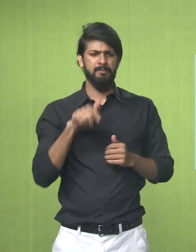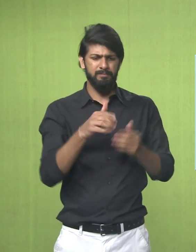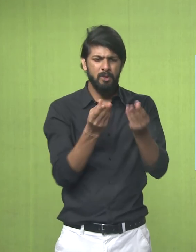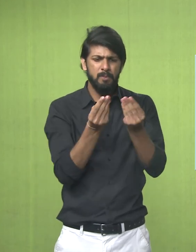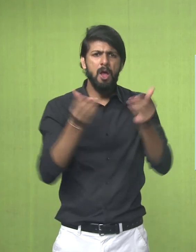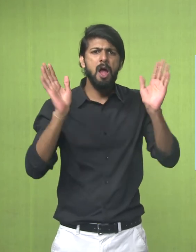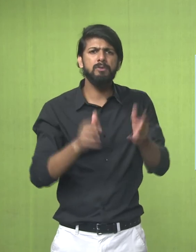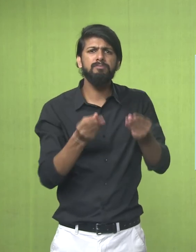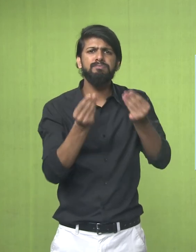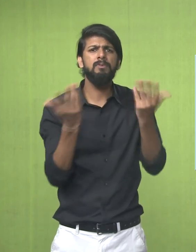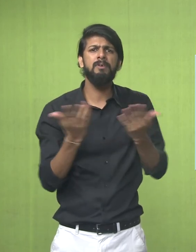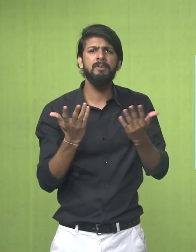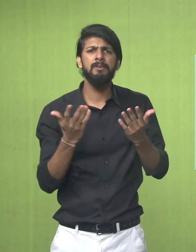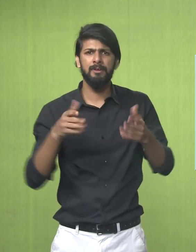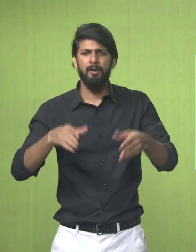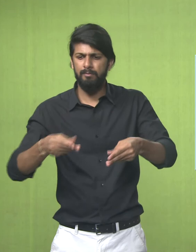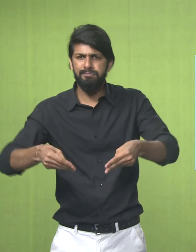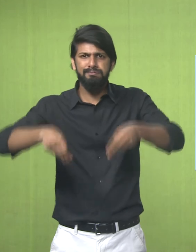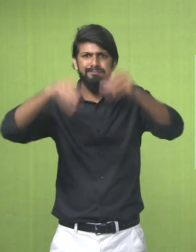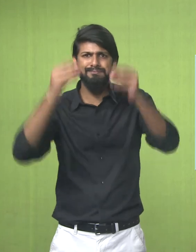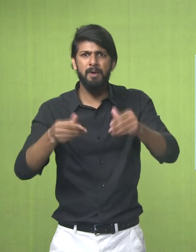Pottery Items The Medium Is Clay